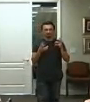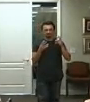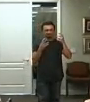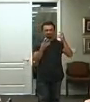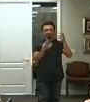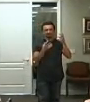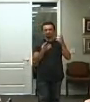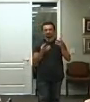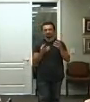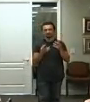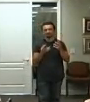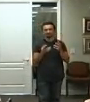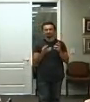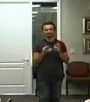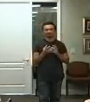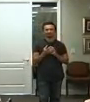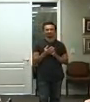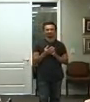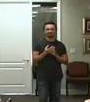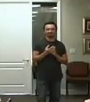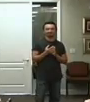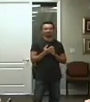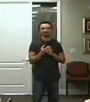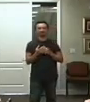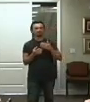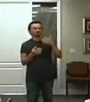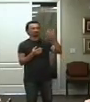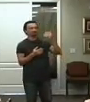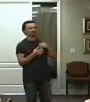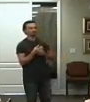That's it's there all the time Now let's try this